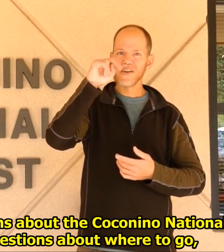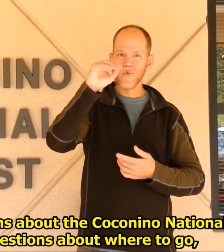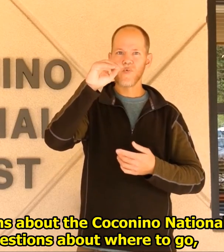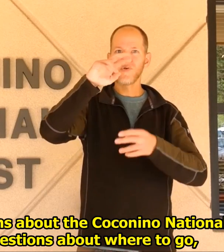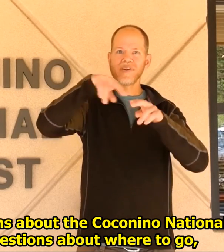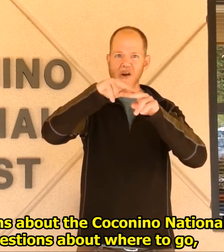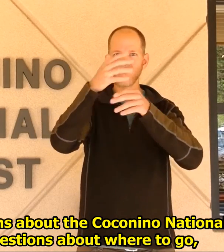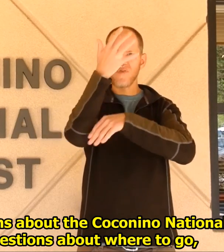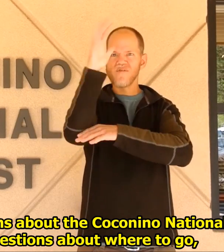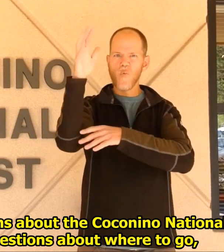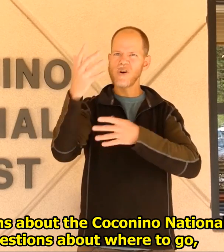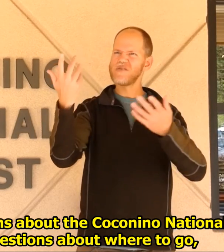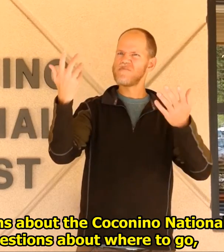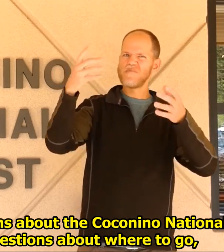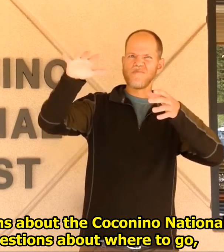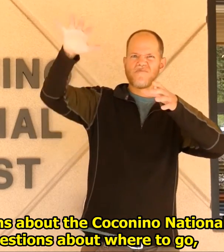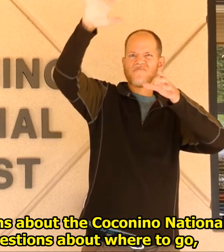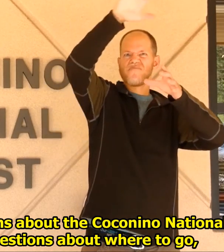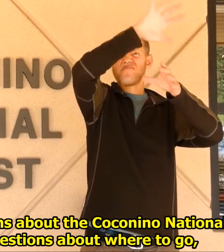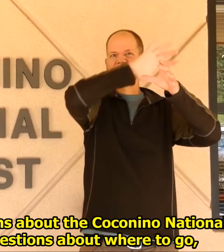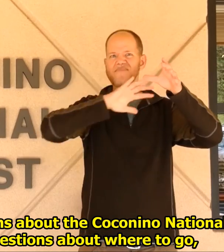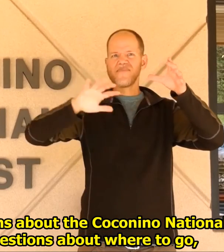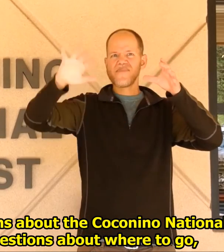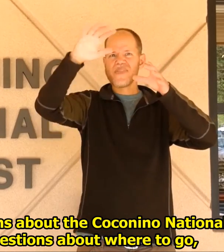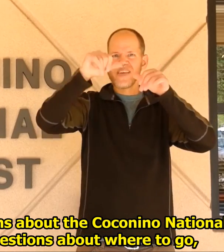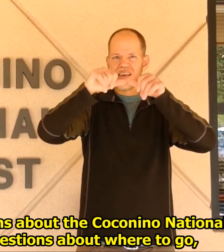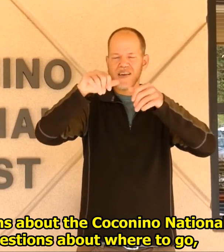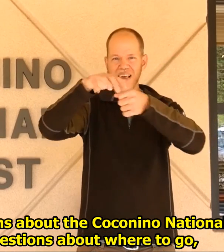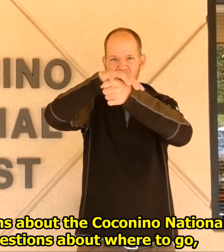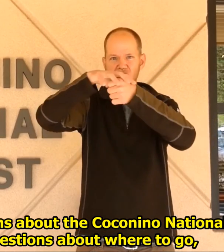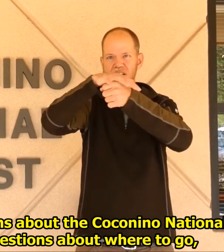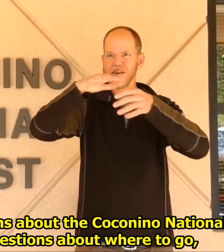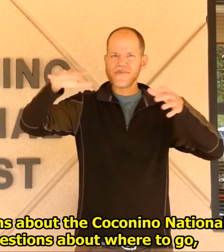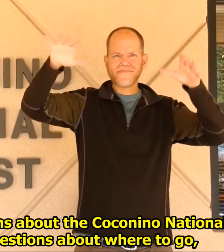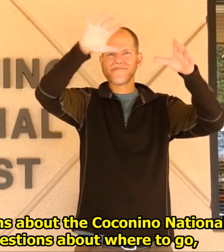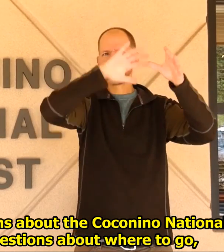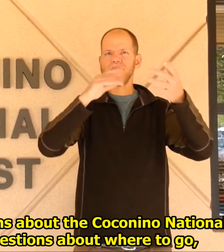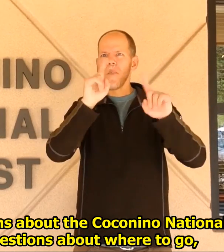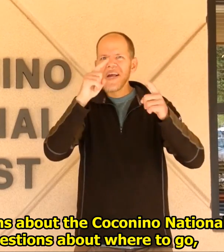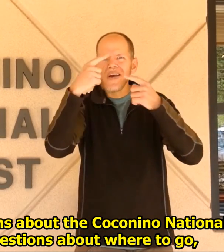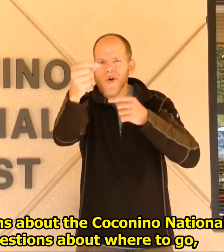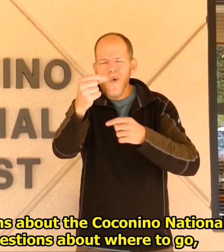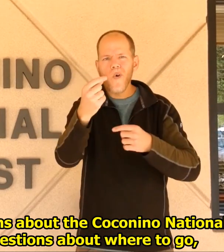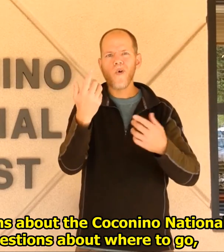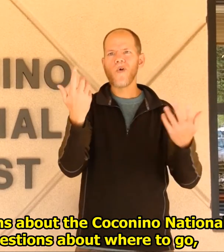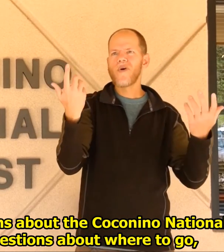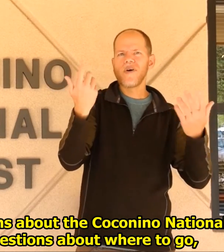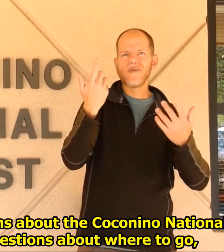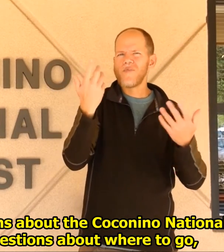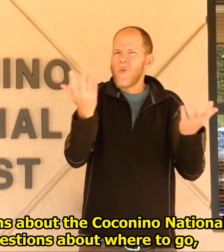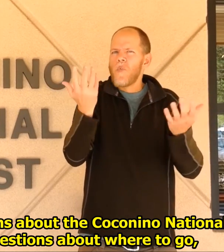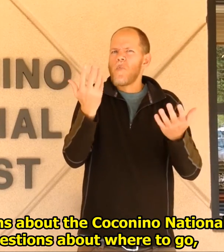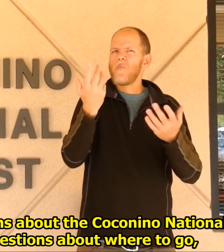If you have some questions about the Coconino National Forest, if you have questions about where to go,